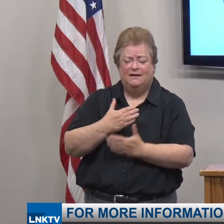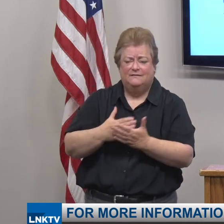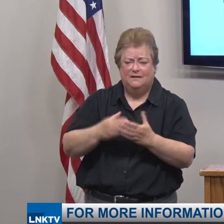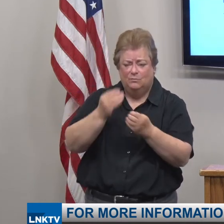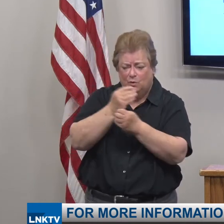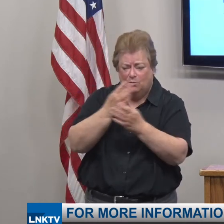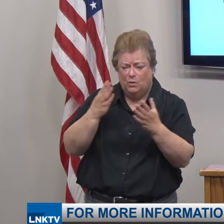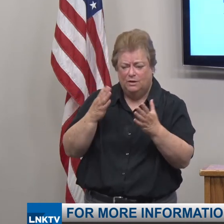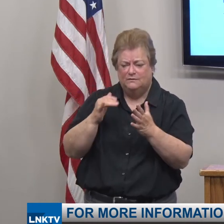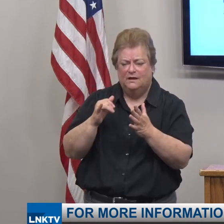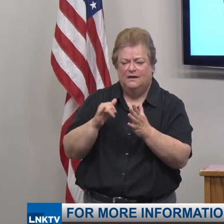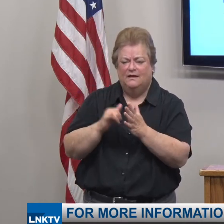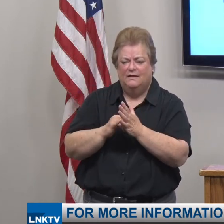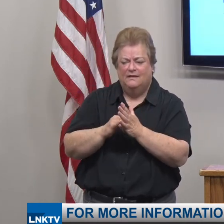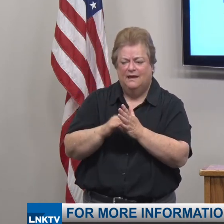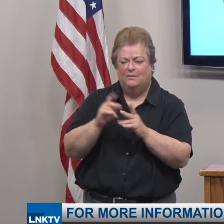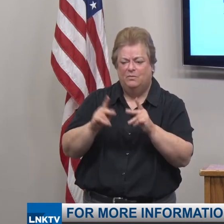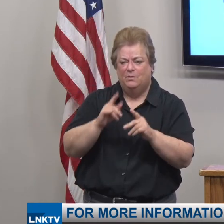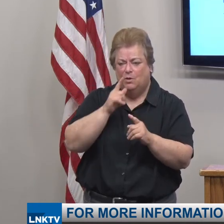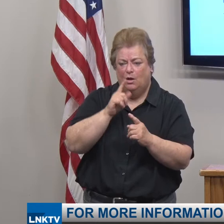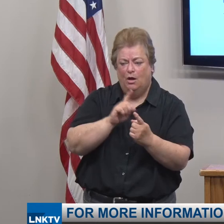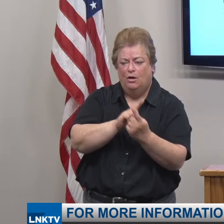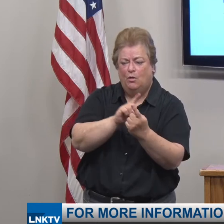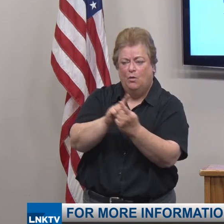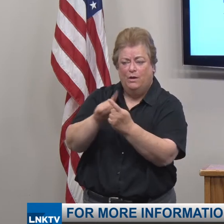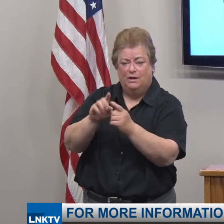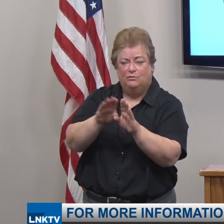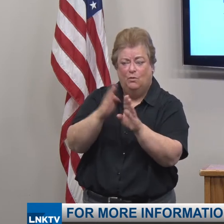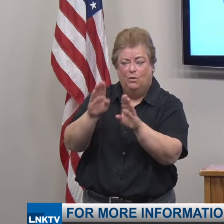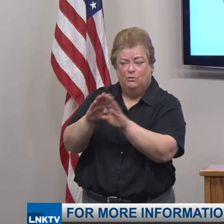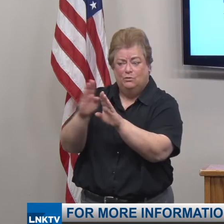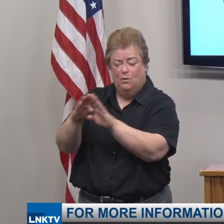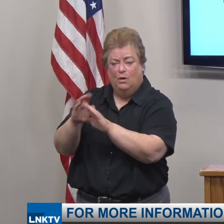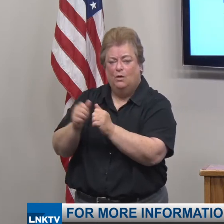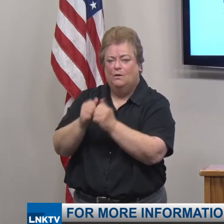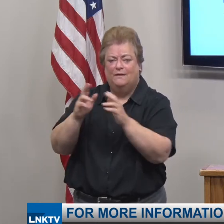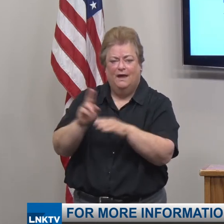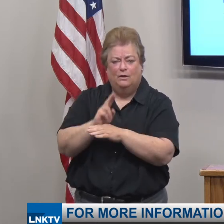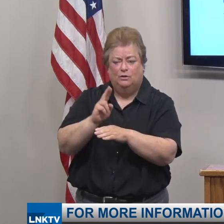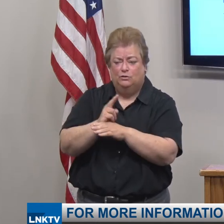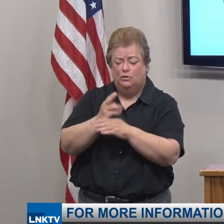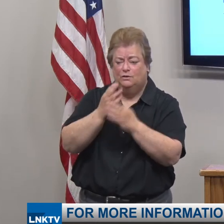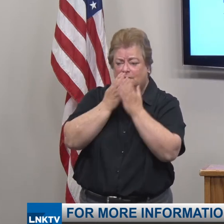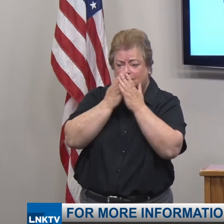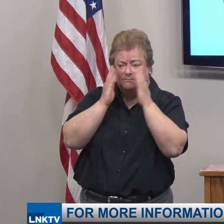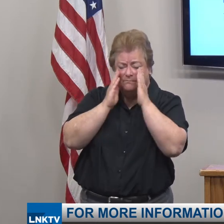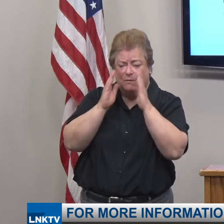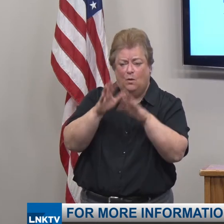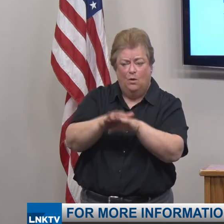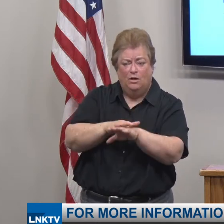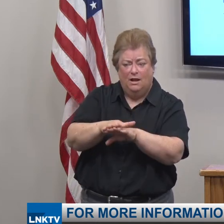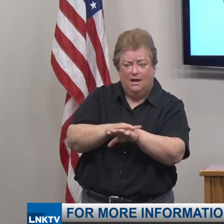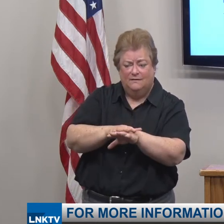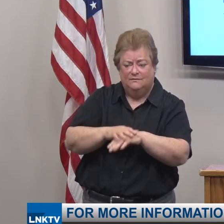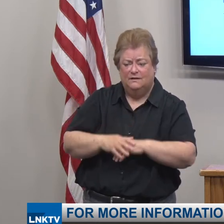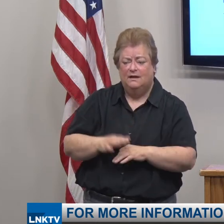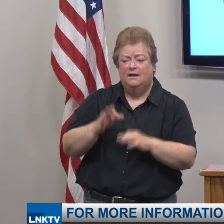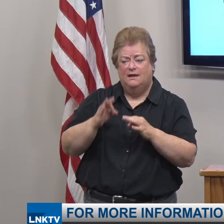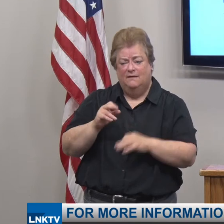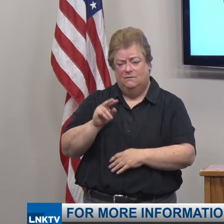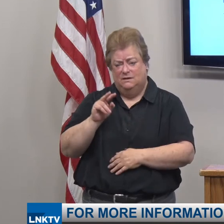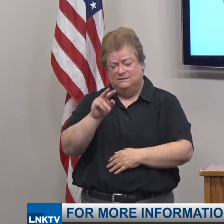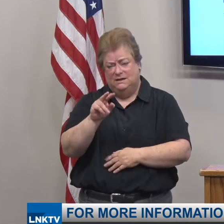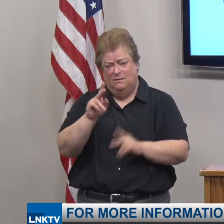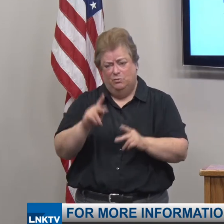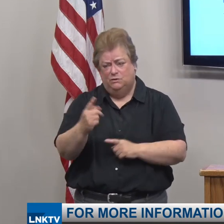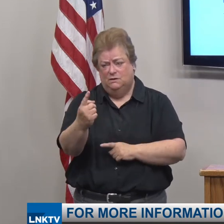individuals are canvassing door to door without wearing masks and gloves. If volunteers choose to choose to do this